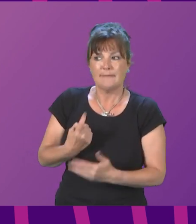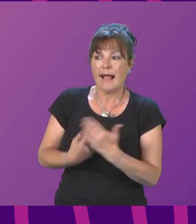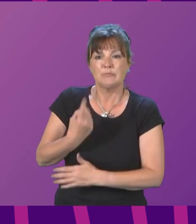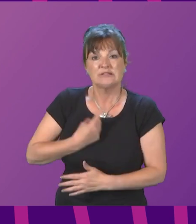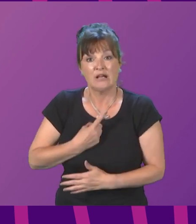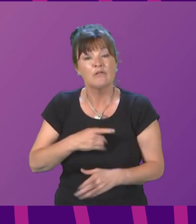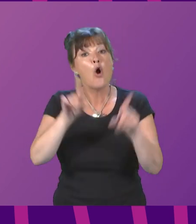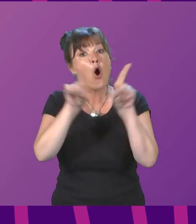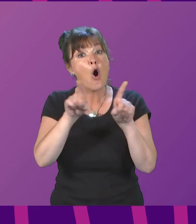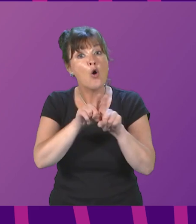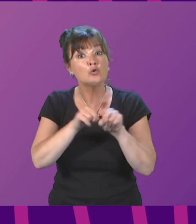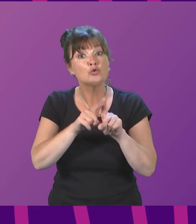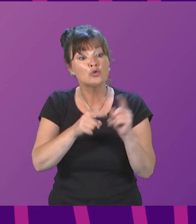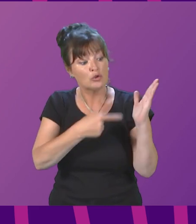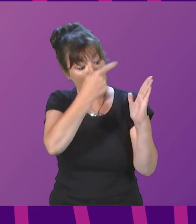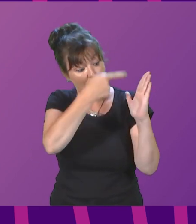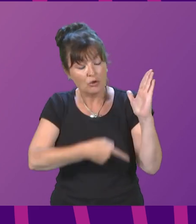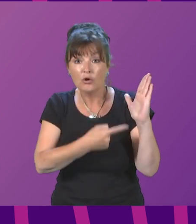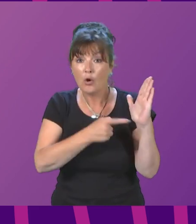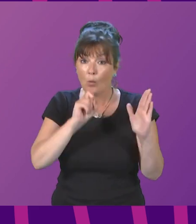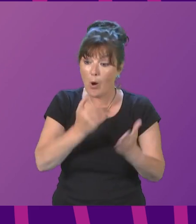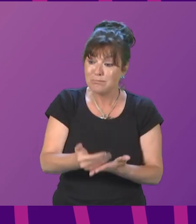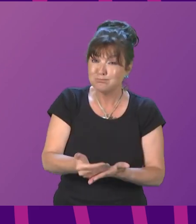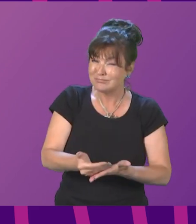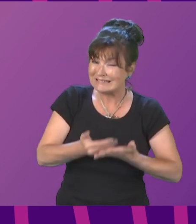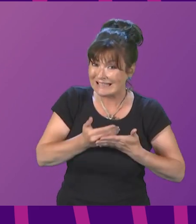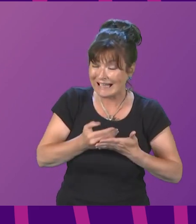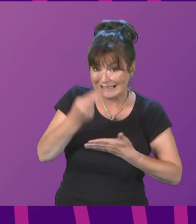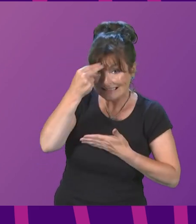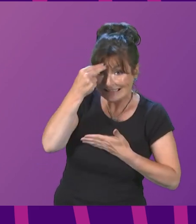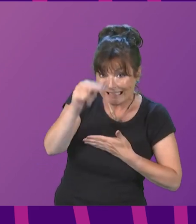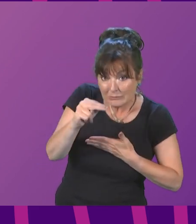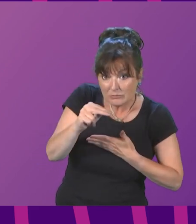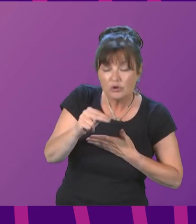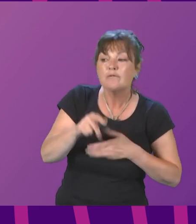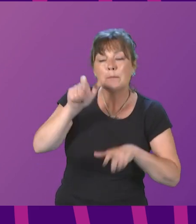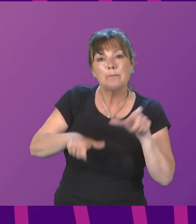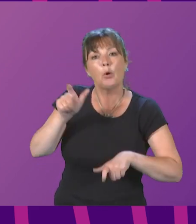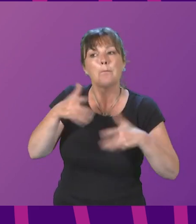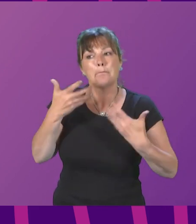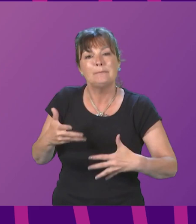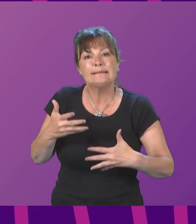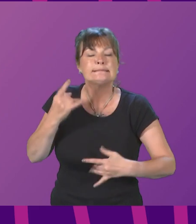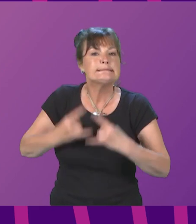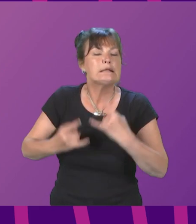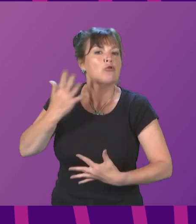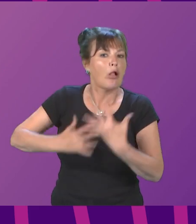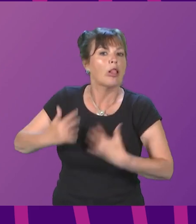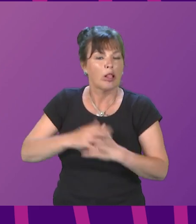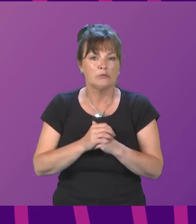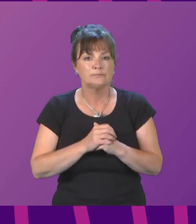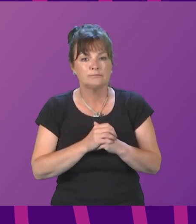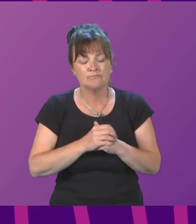protection for the anonymity of complainers in sexual offence cases. In the coming year, we will also consult on